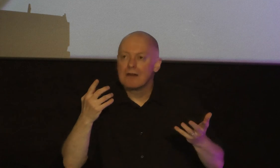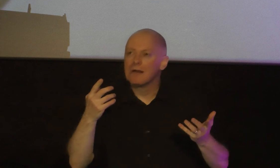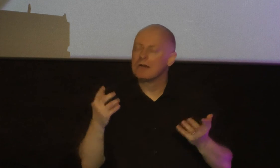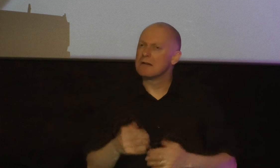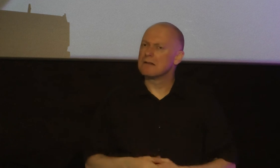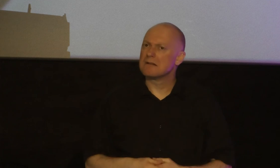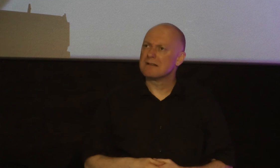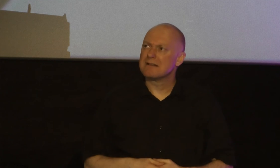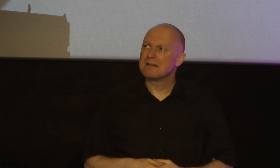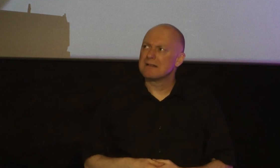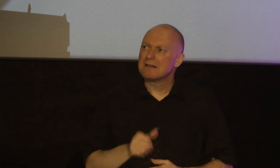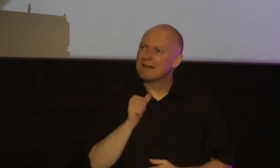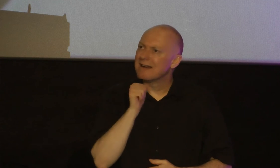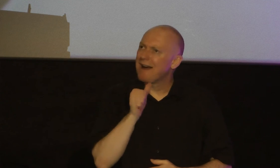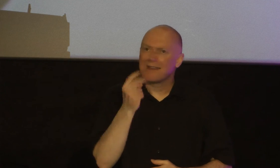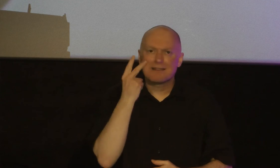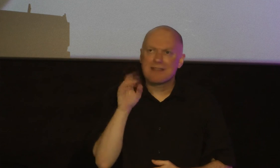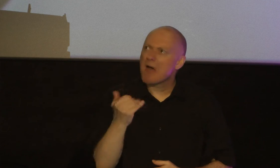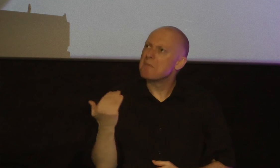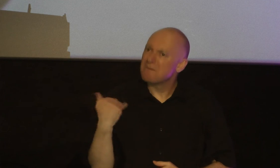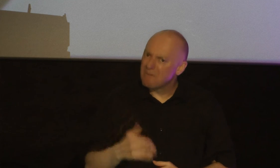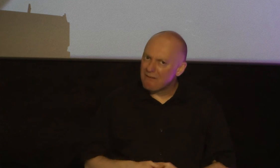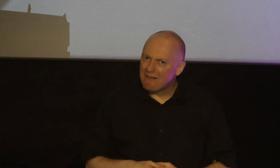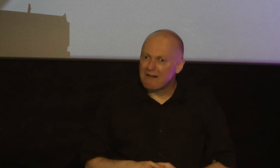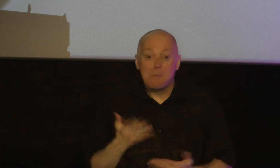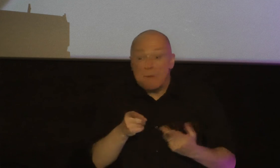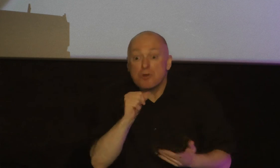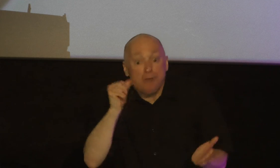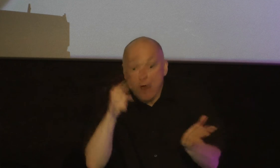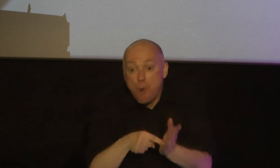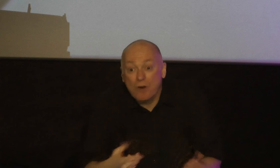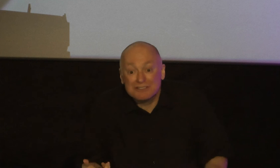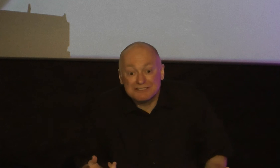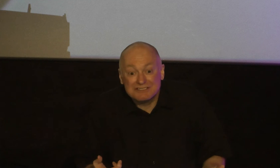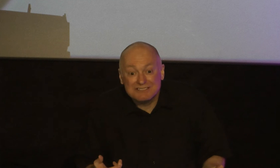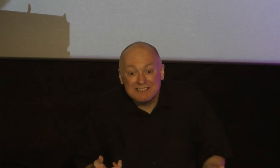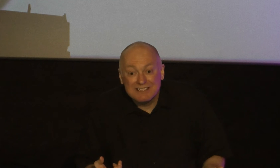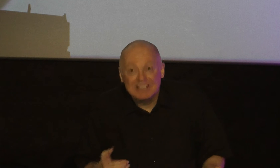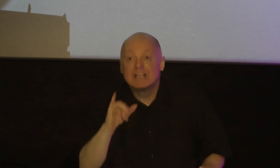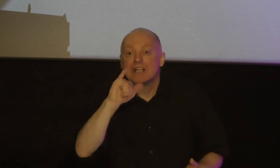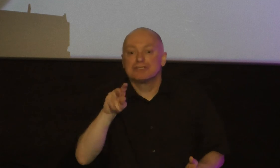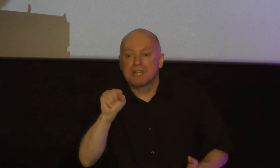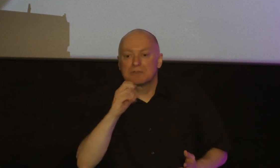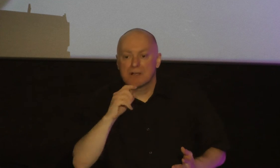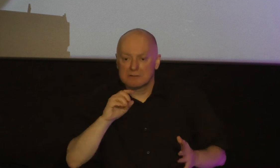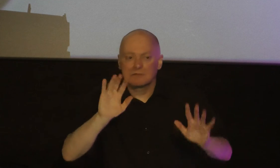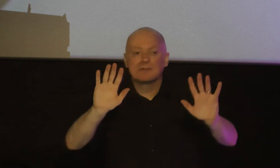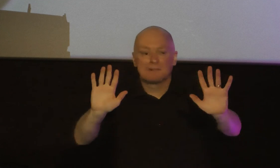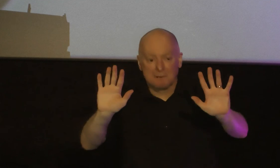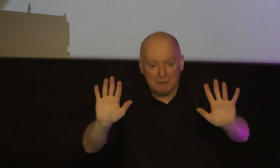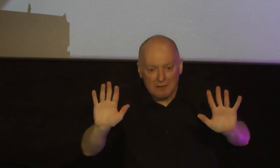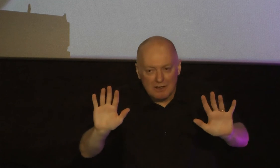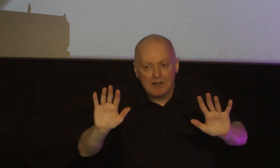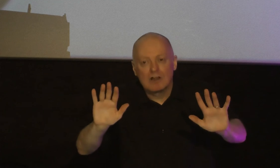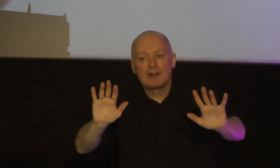man I didn't really see it it may have gone unnoticed even to you James is saying slow to anger